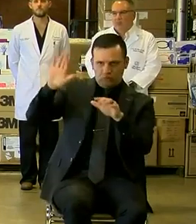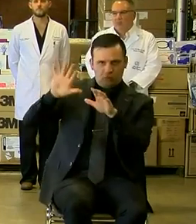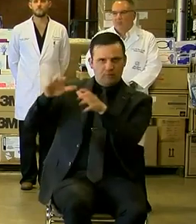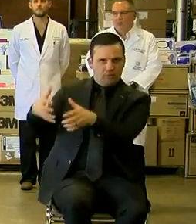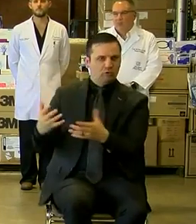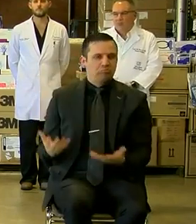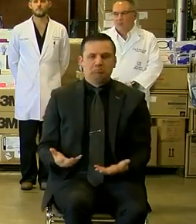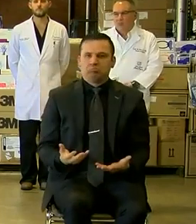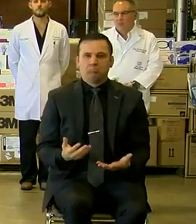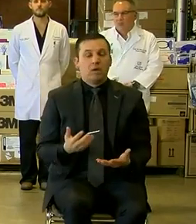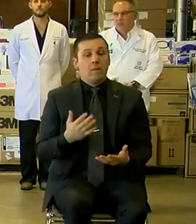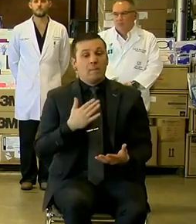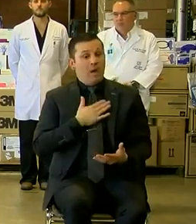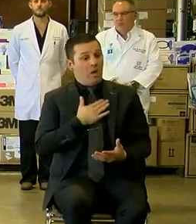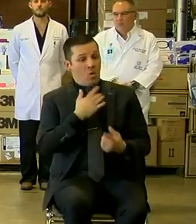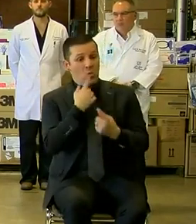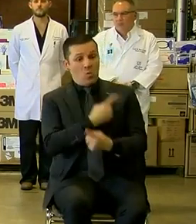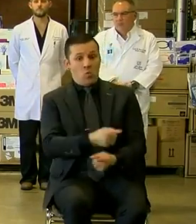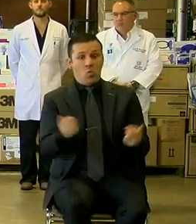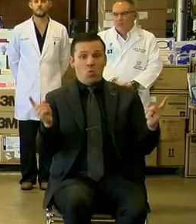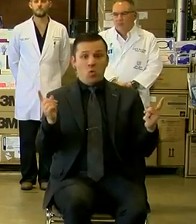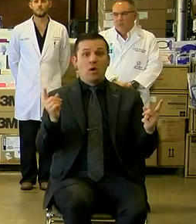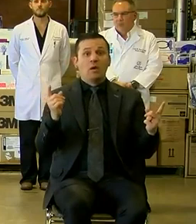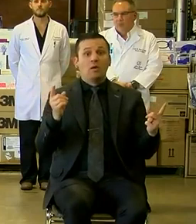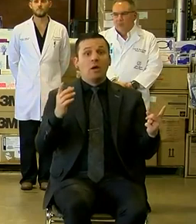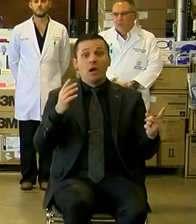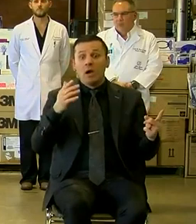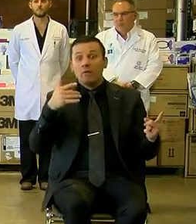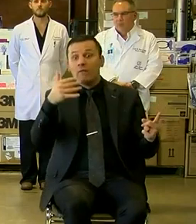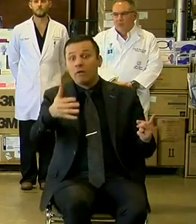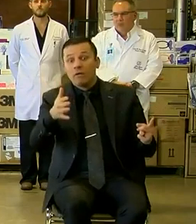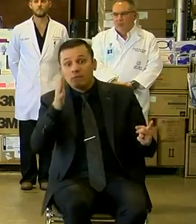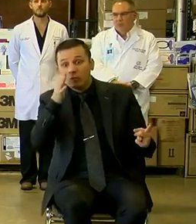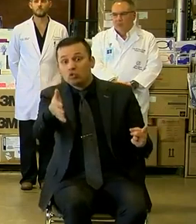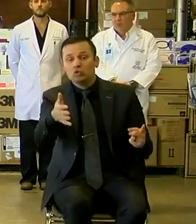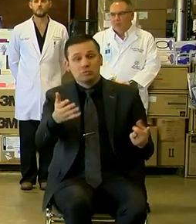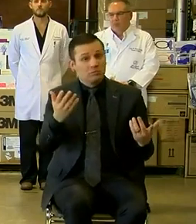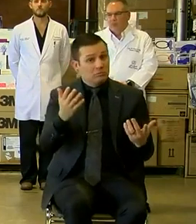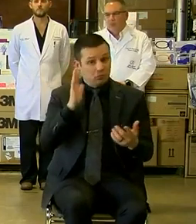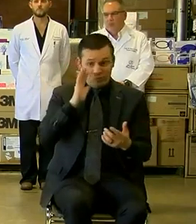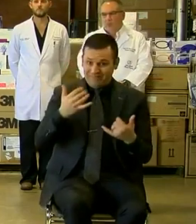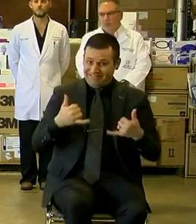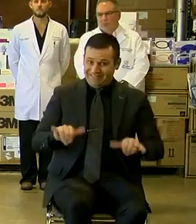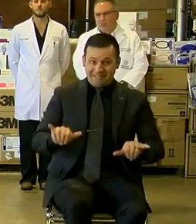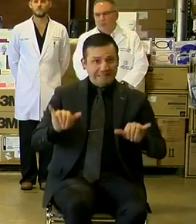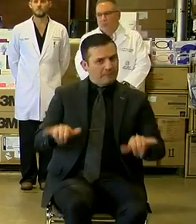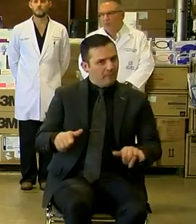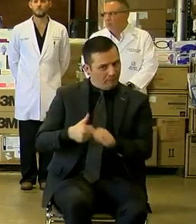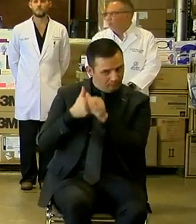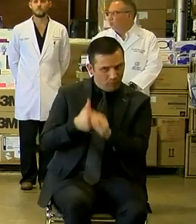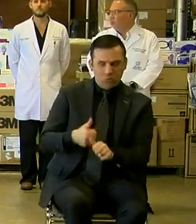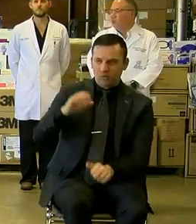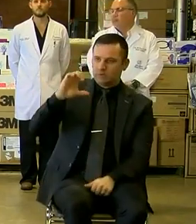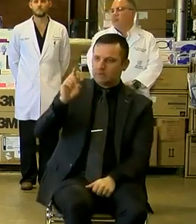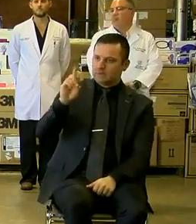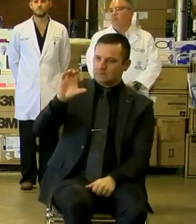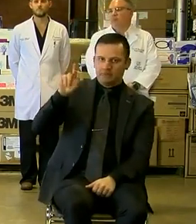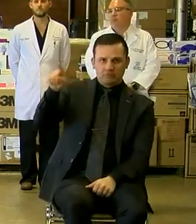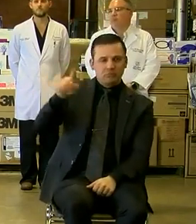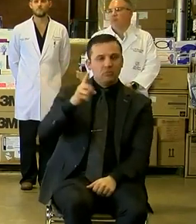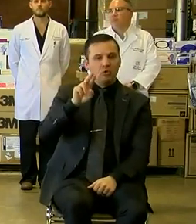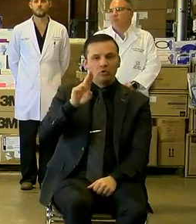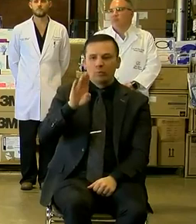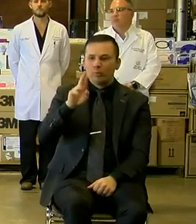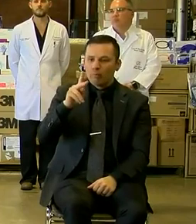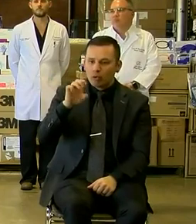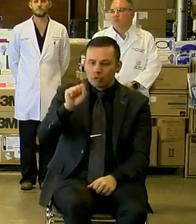And so the orders that I will be issuing in the future will be based upon what the CDC says, what Dr. Birx and Dr. Fauci